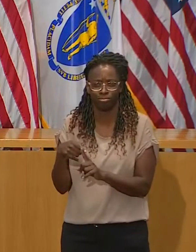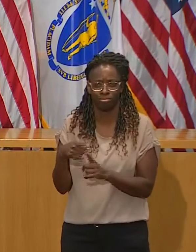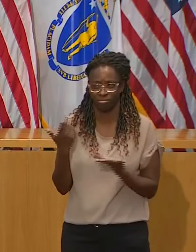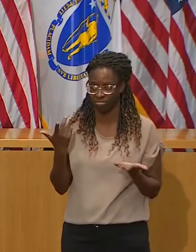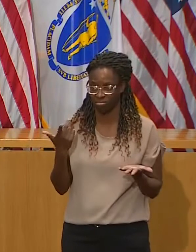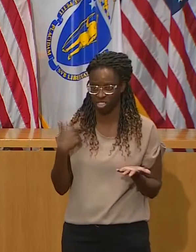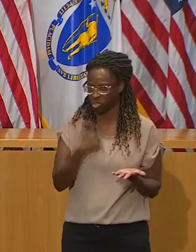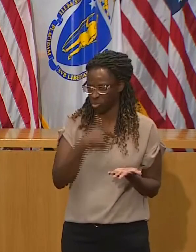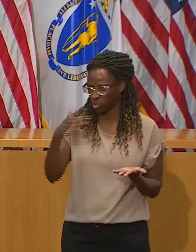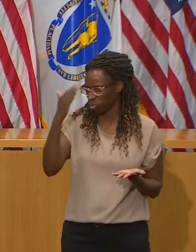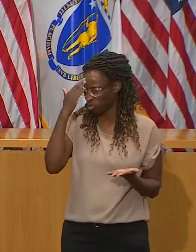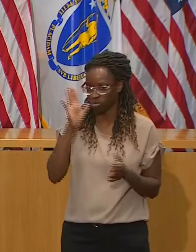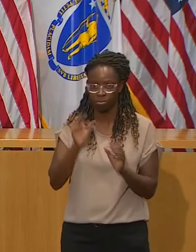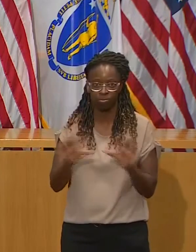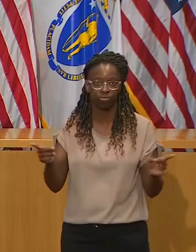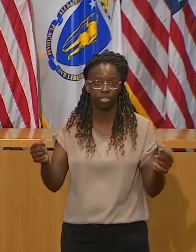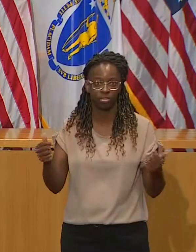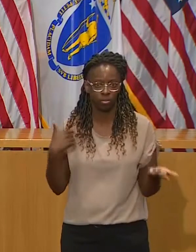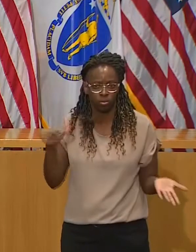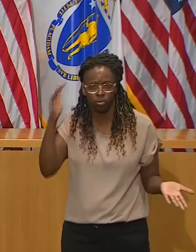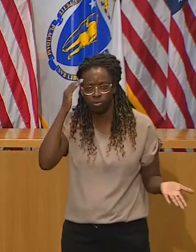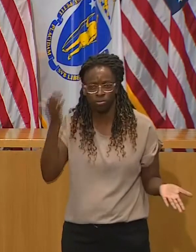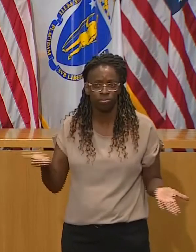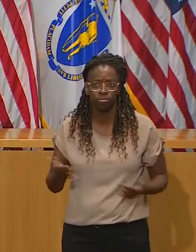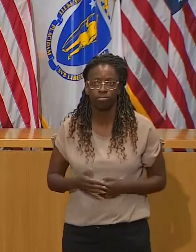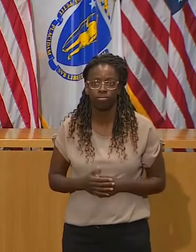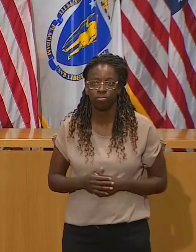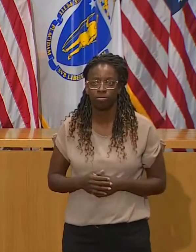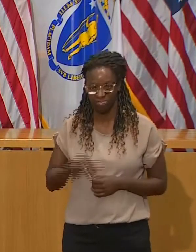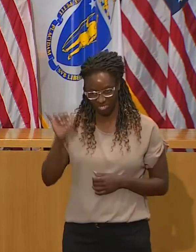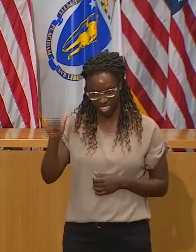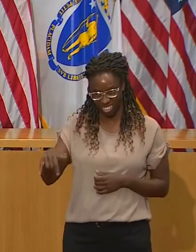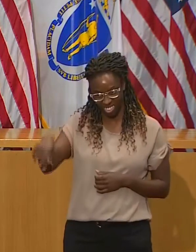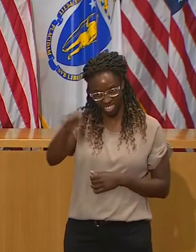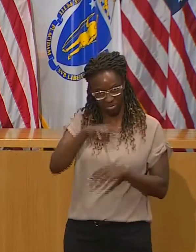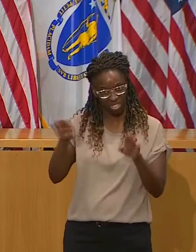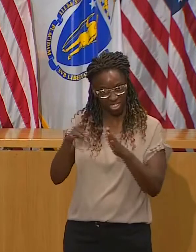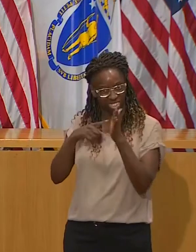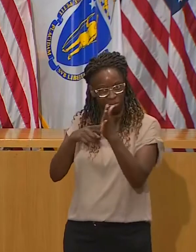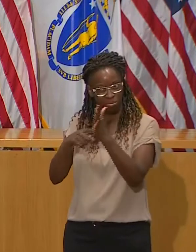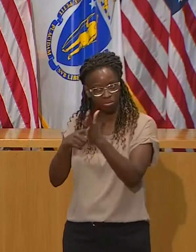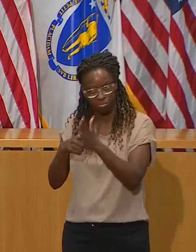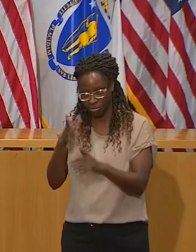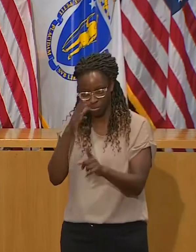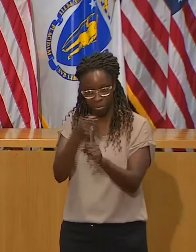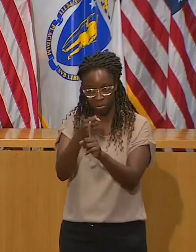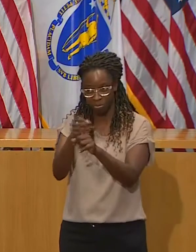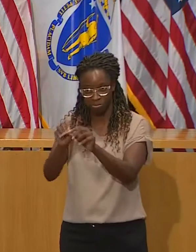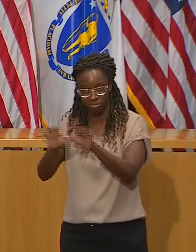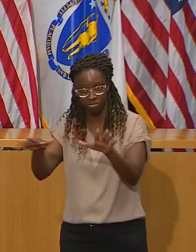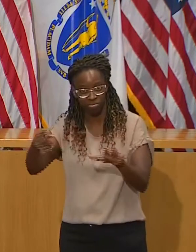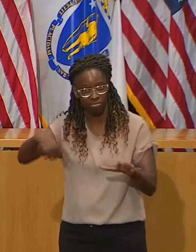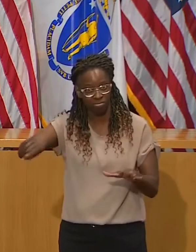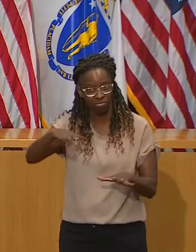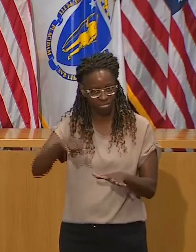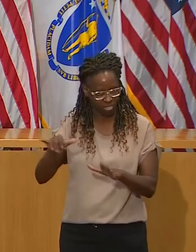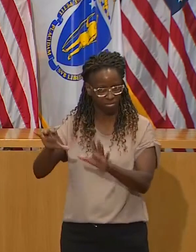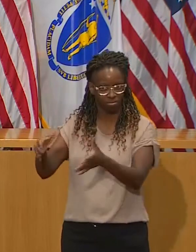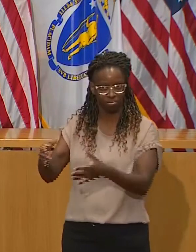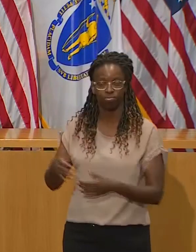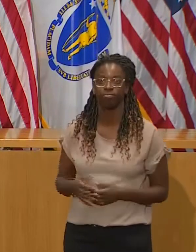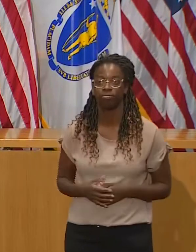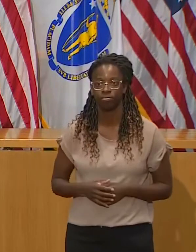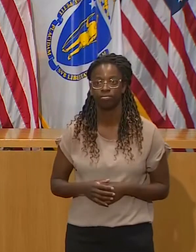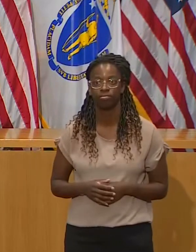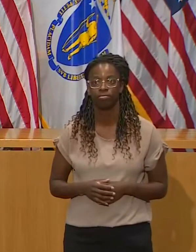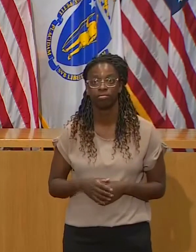of reasons that will hurt with respect to our numbers. And to the spread. If people don't